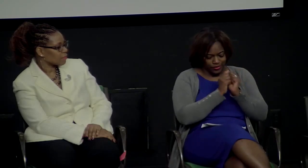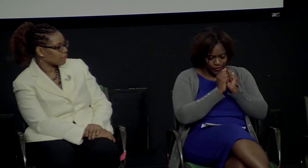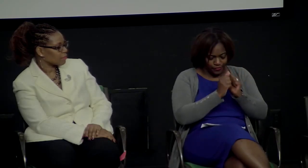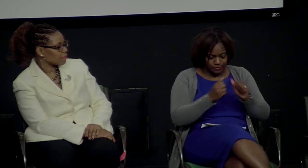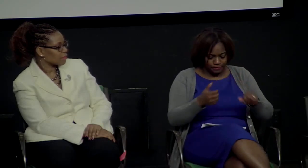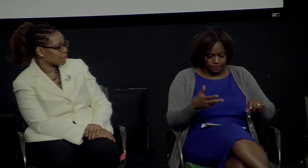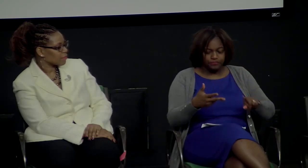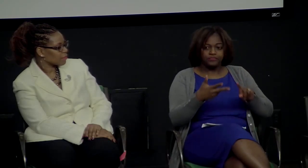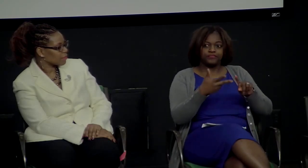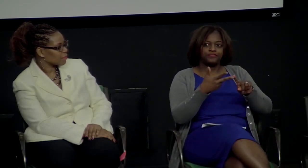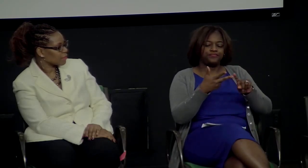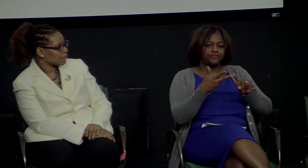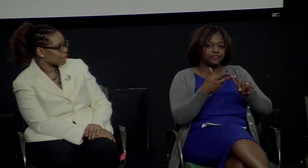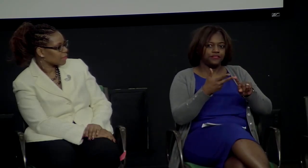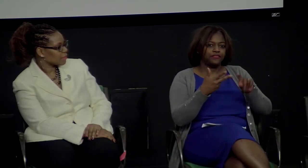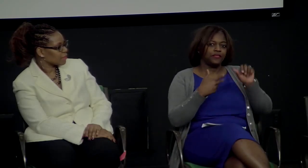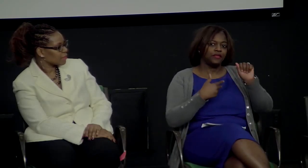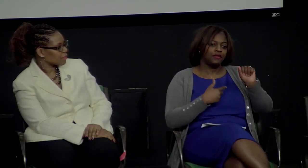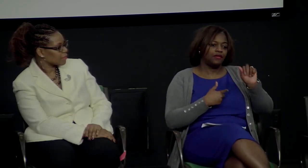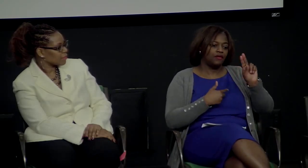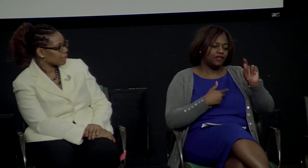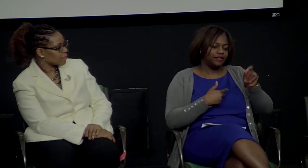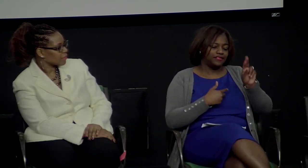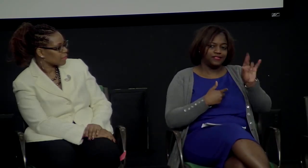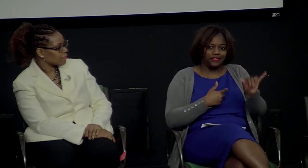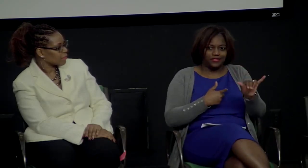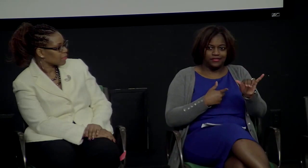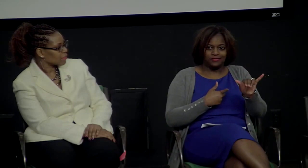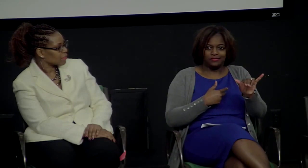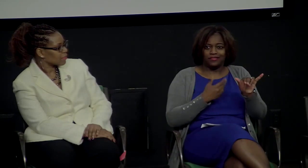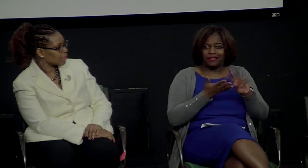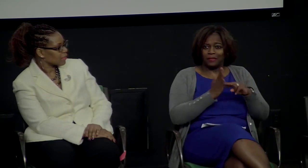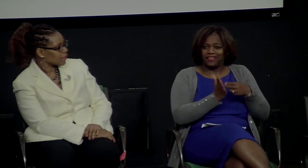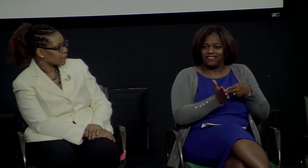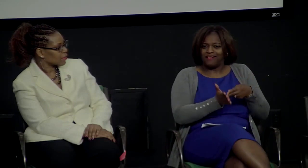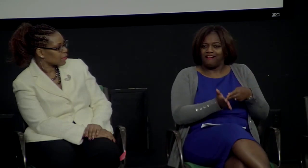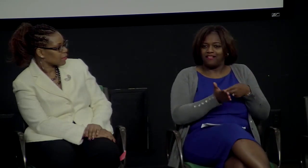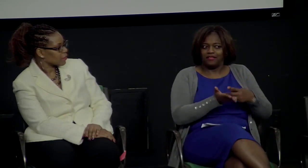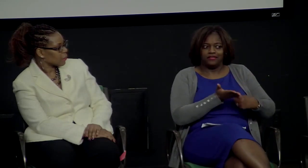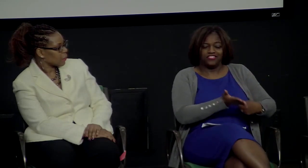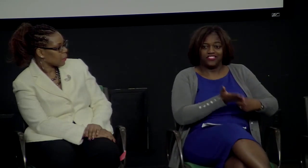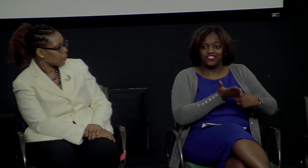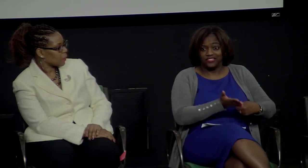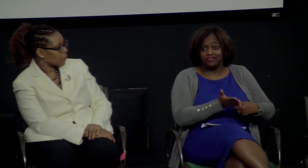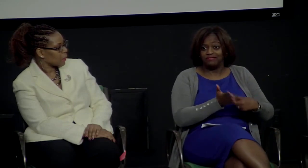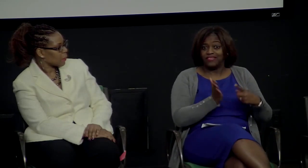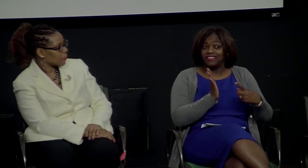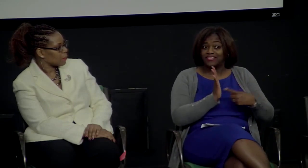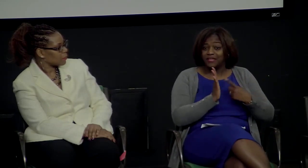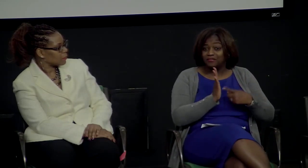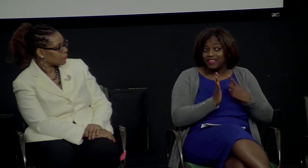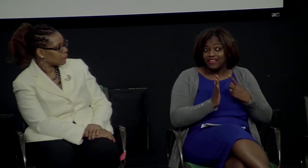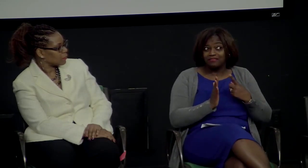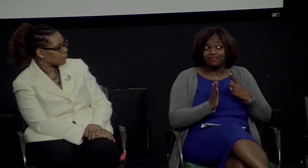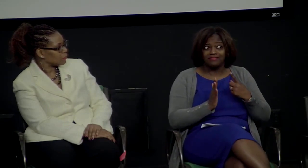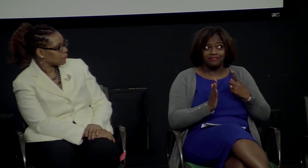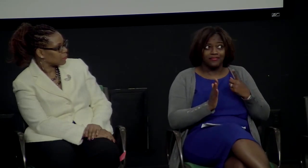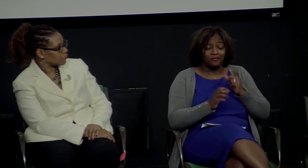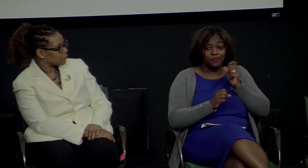and we expected all of us to be there so that we could work together. And the other third one is authenticity. You know, we were having these